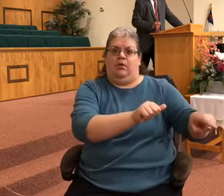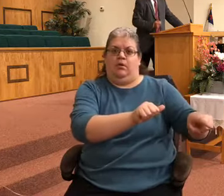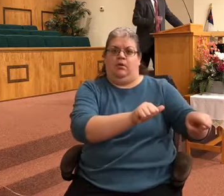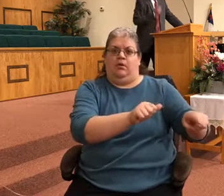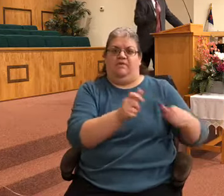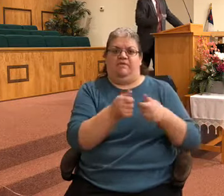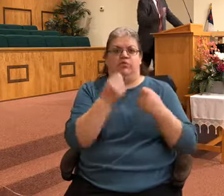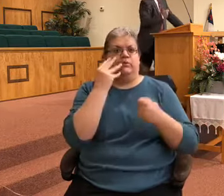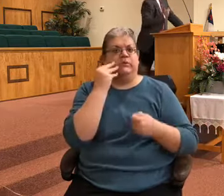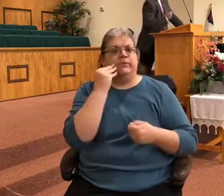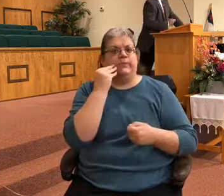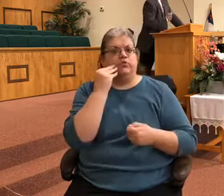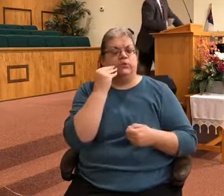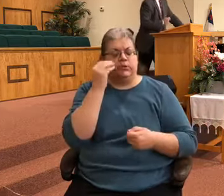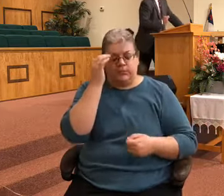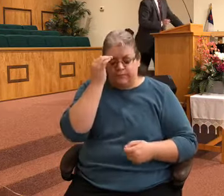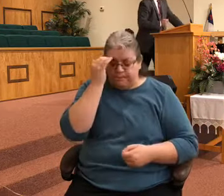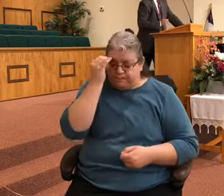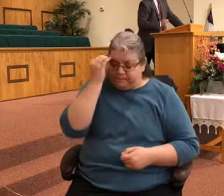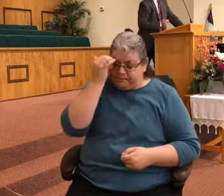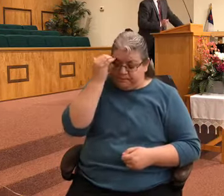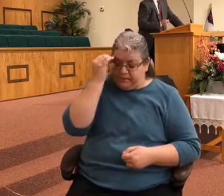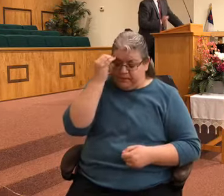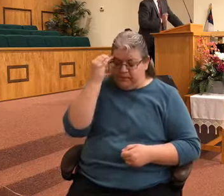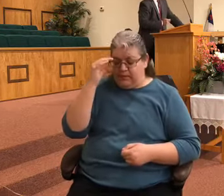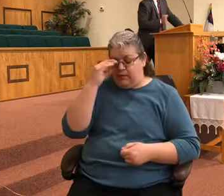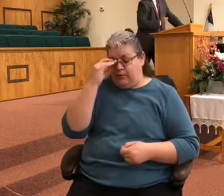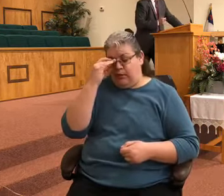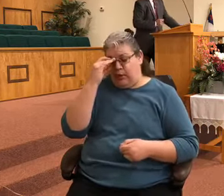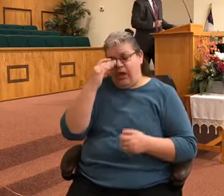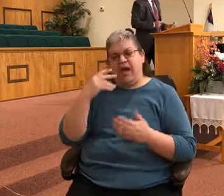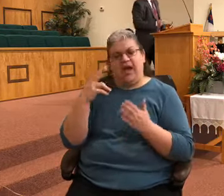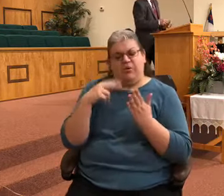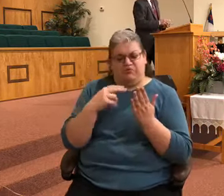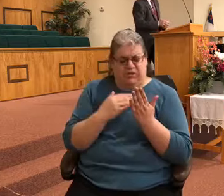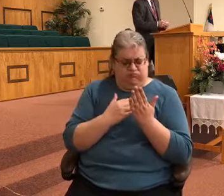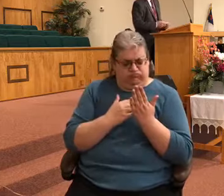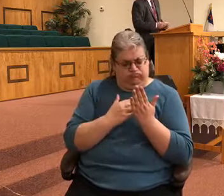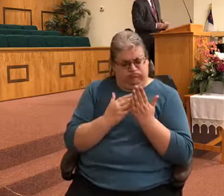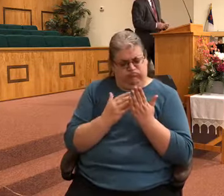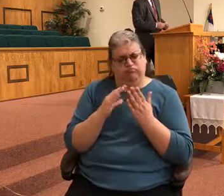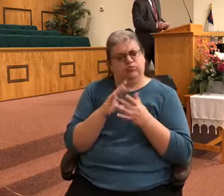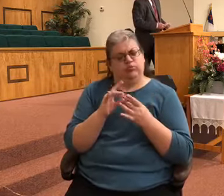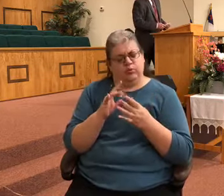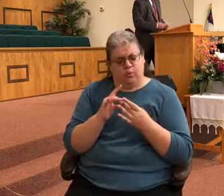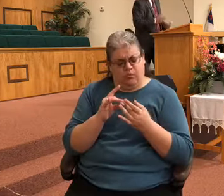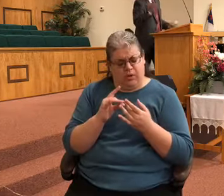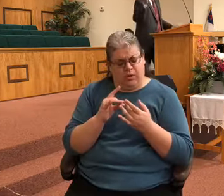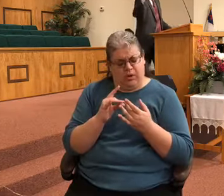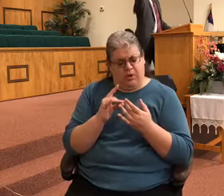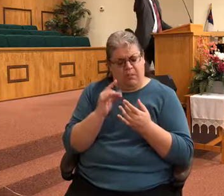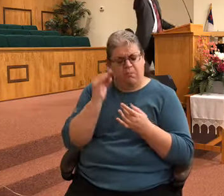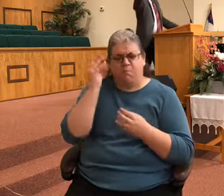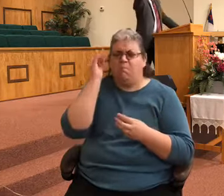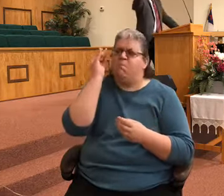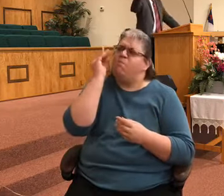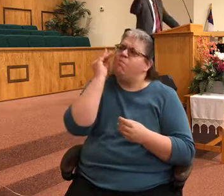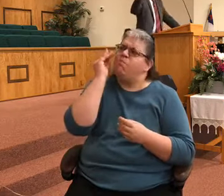As I read through this, I couldn't help but to think that I'm grateful that the arrow of the Lord's